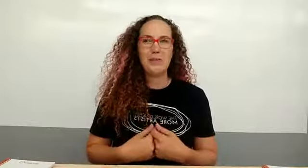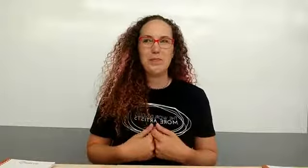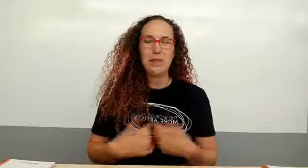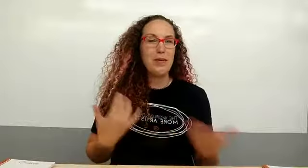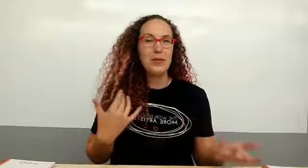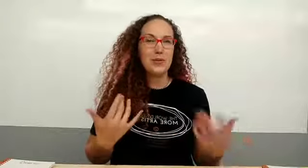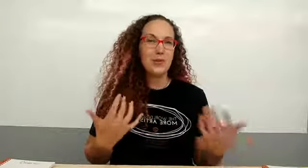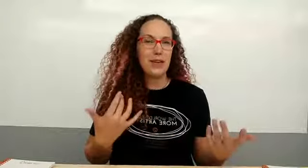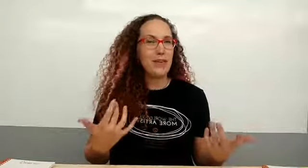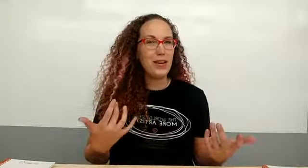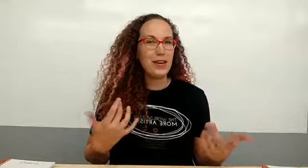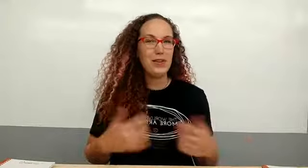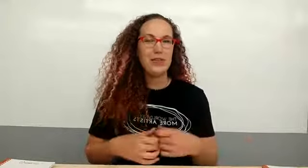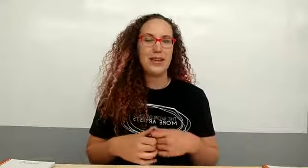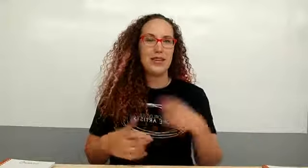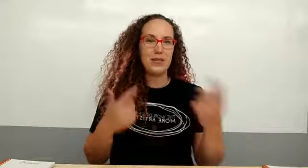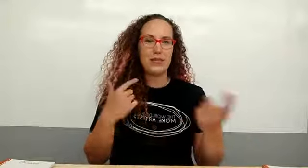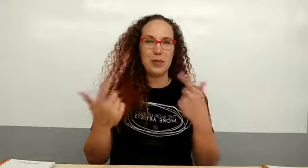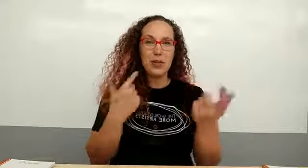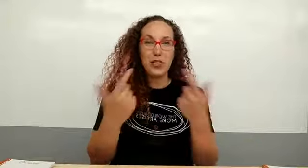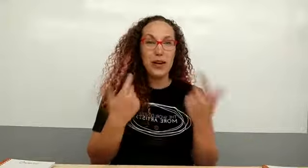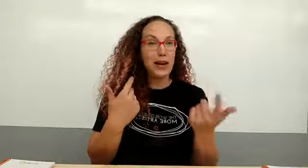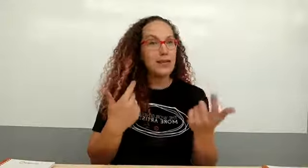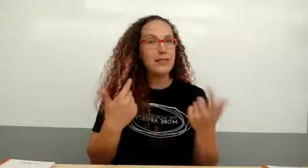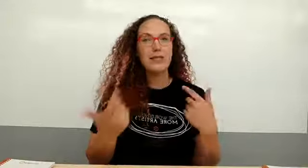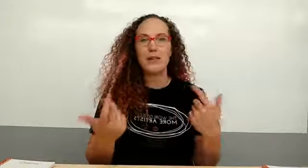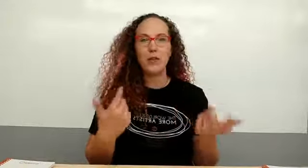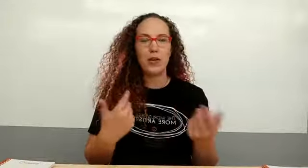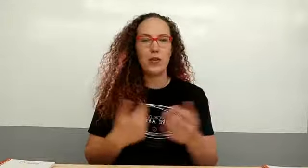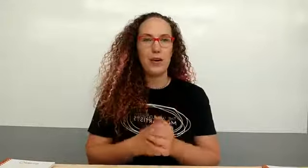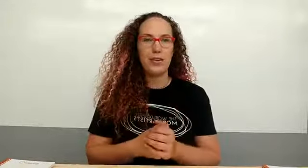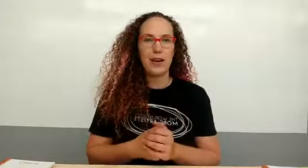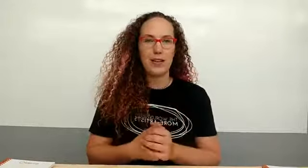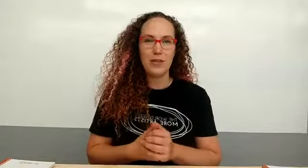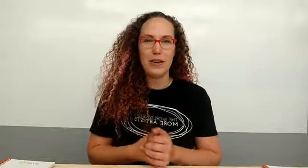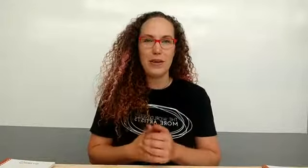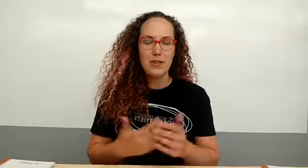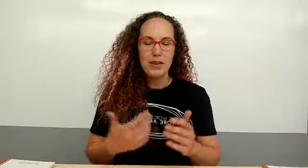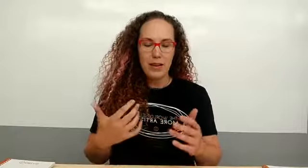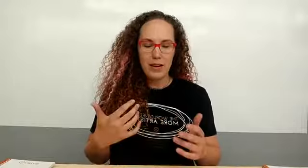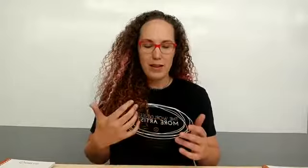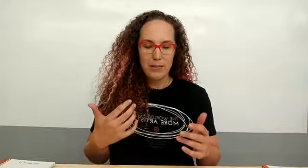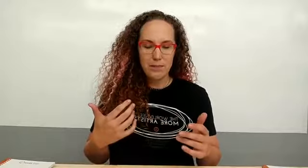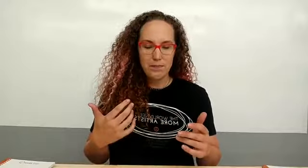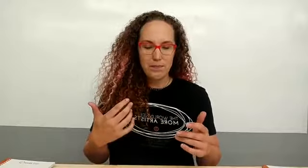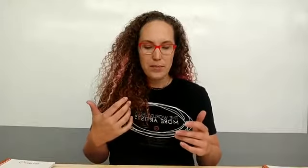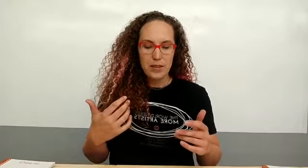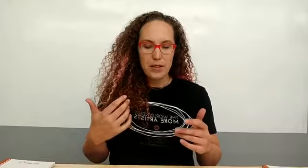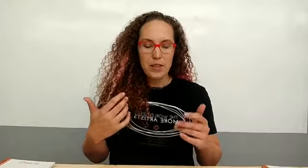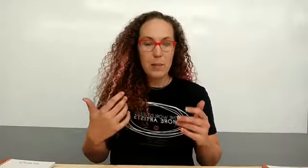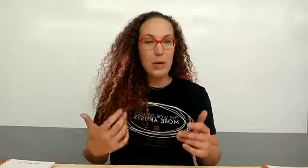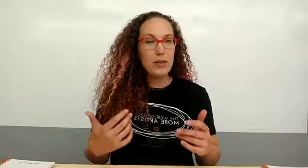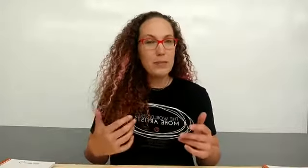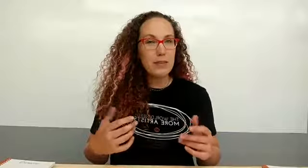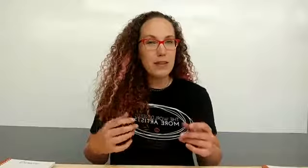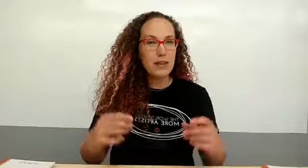maybe we'll do some live videos and do some q a's if you if you want to talk through that um the bonus material